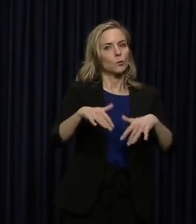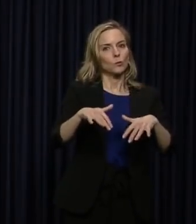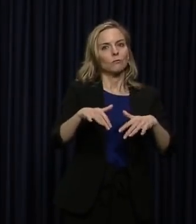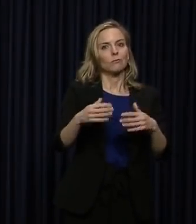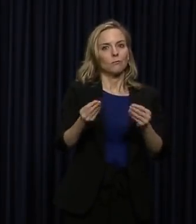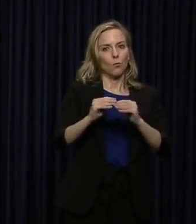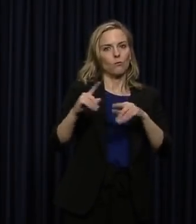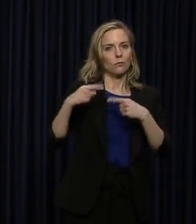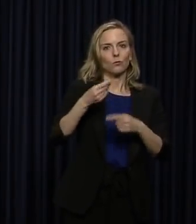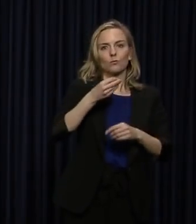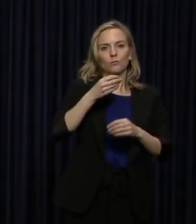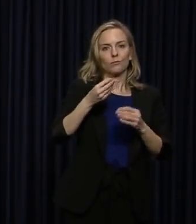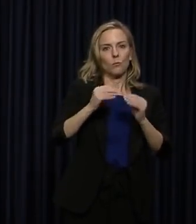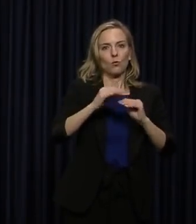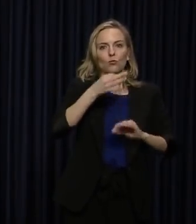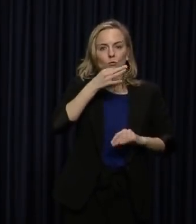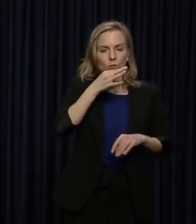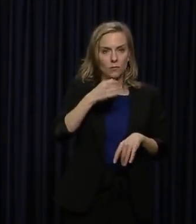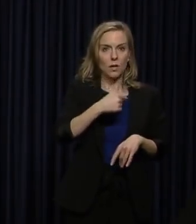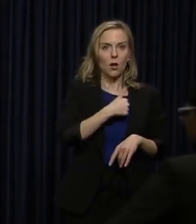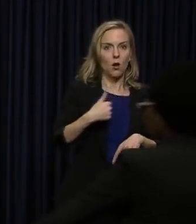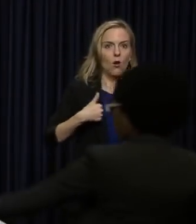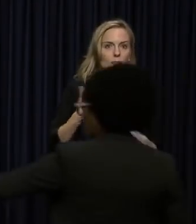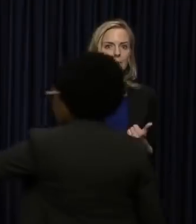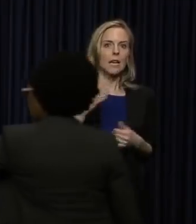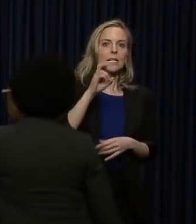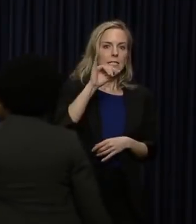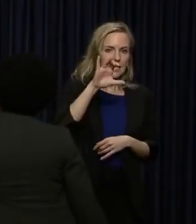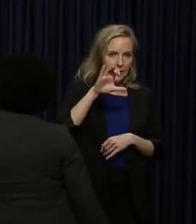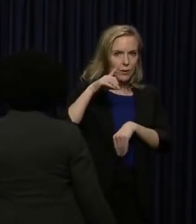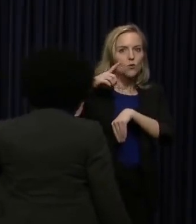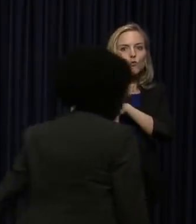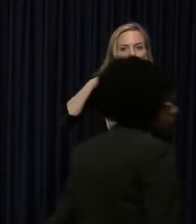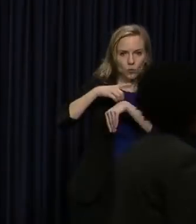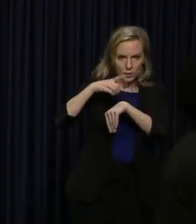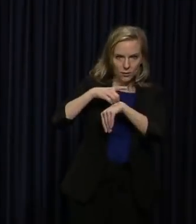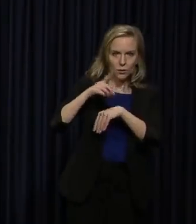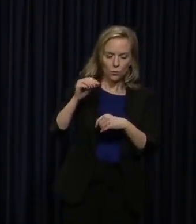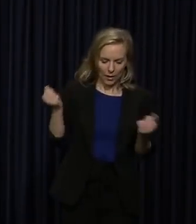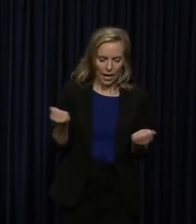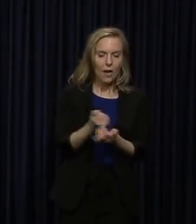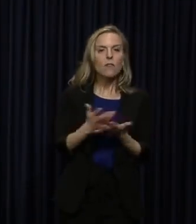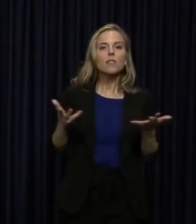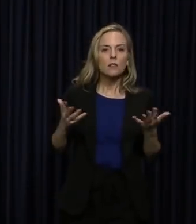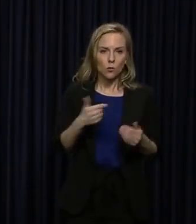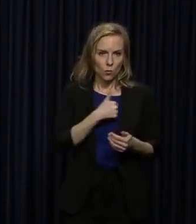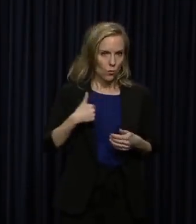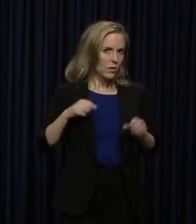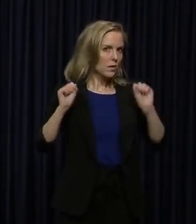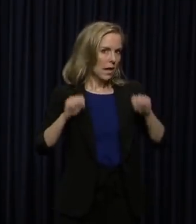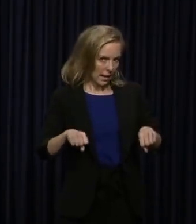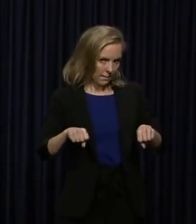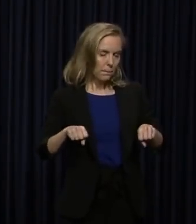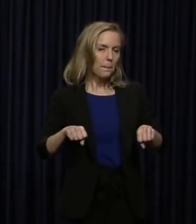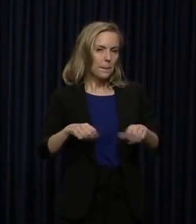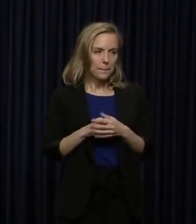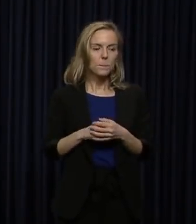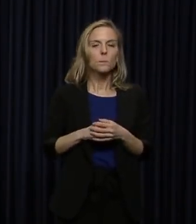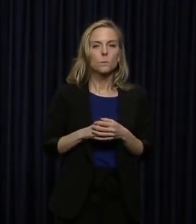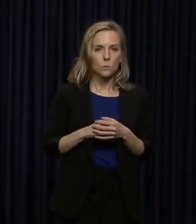I want to repeat again. It is our civic duty to do everything that we can